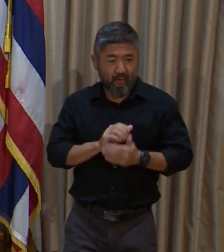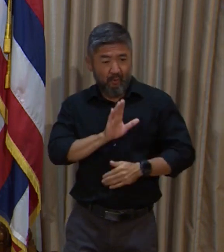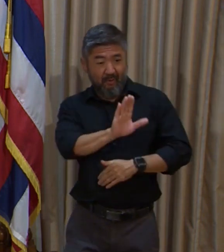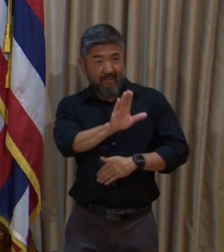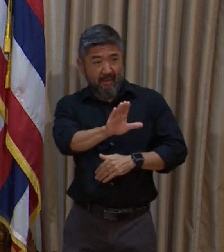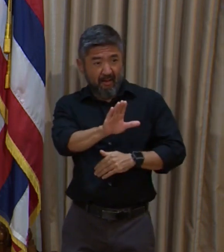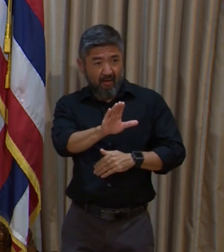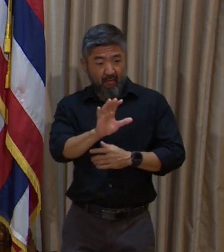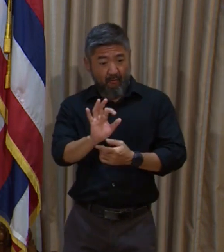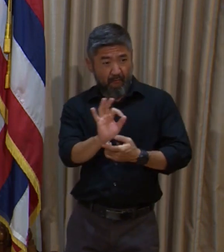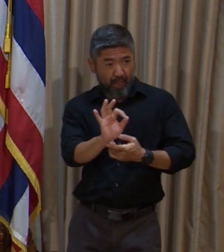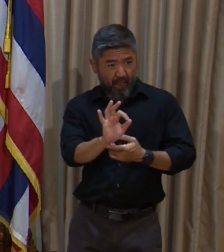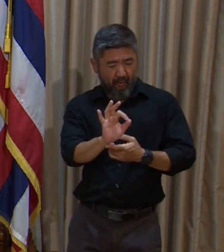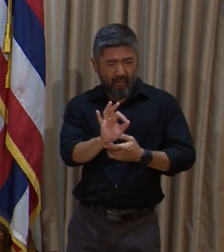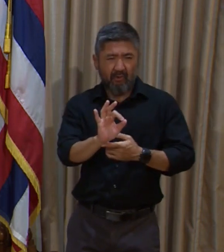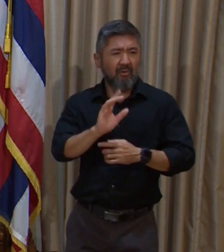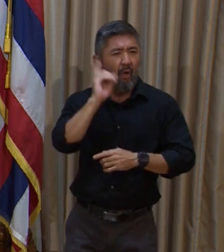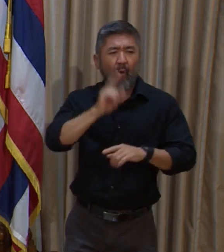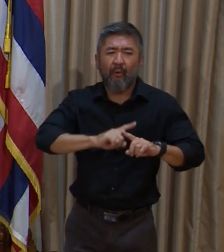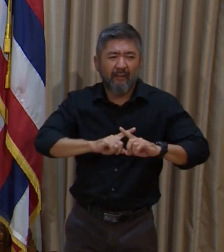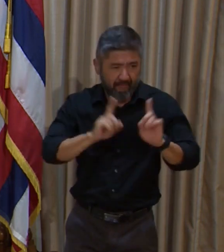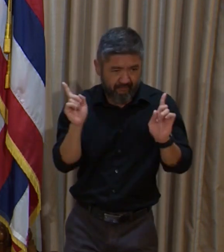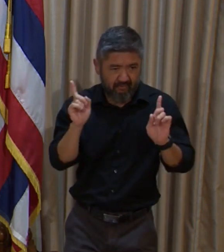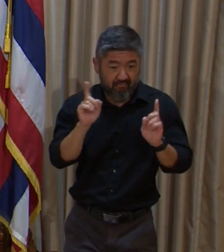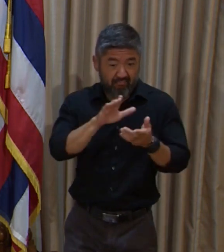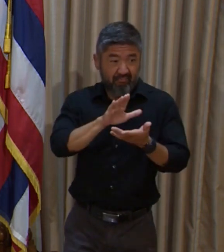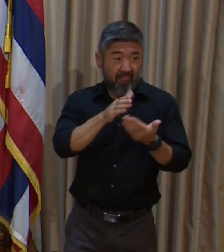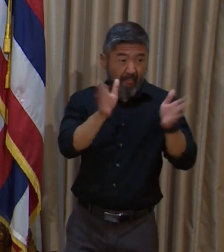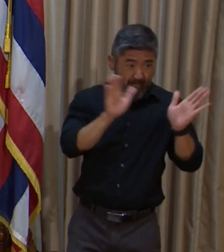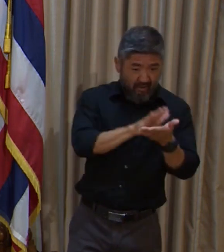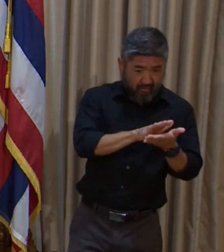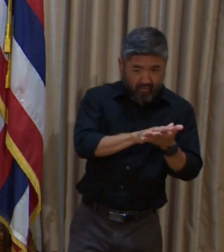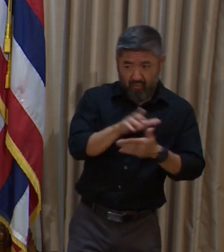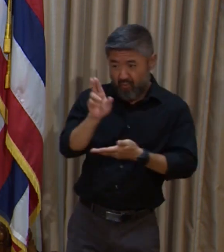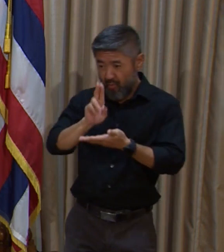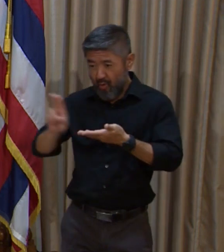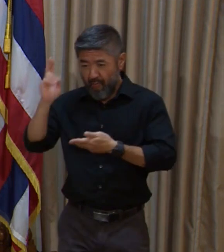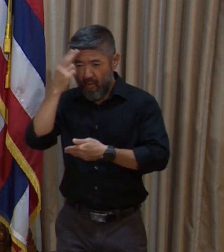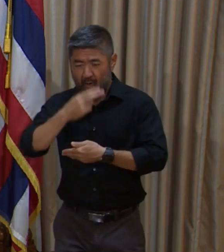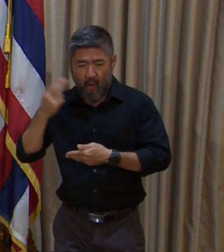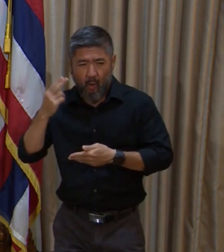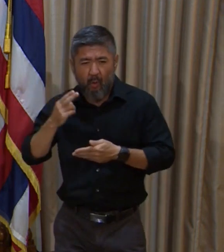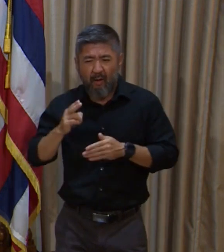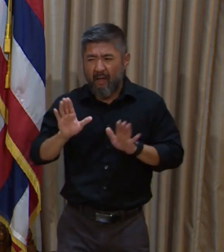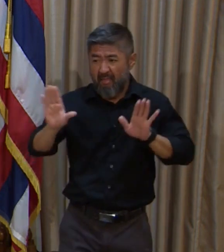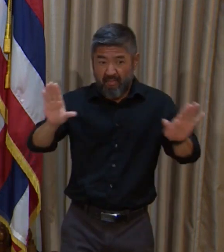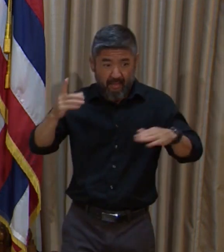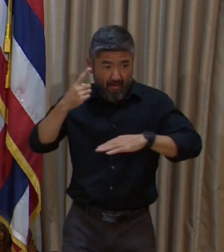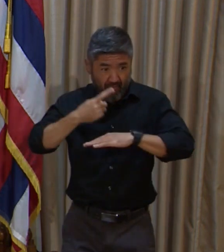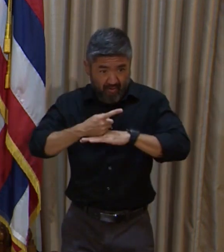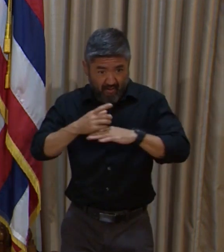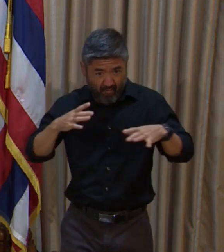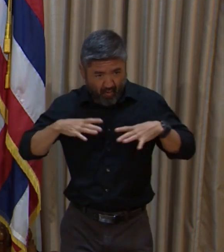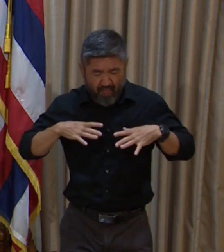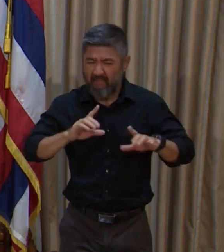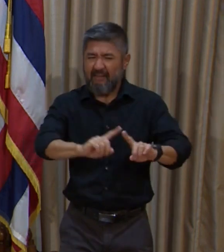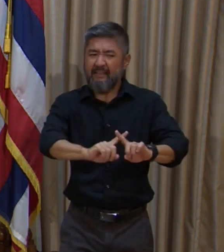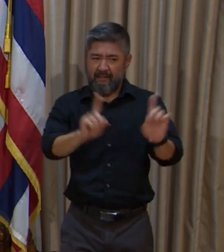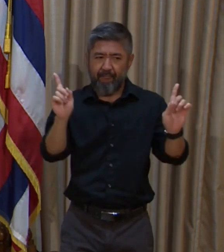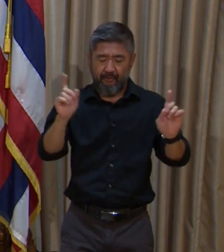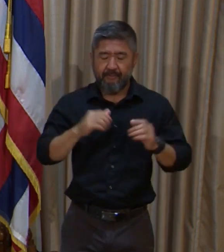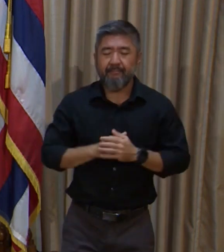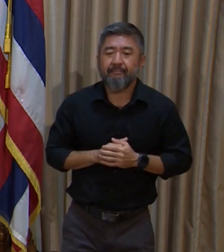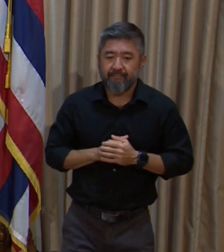different for both the public schools as well as the University of Hawaii. You know, in addition, in this current